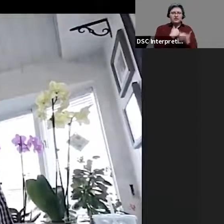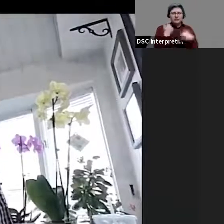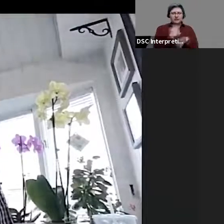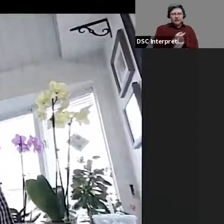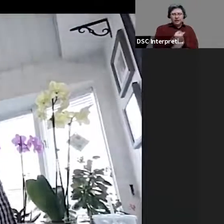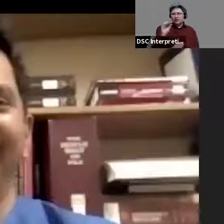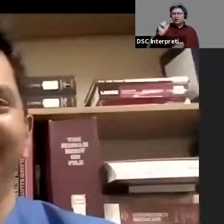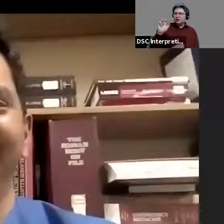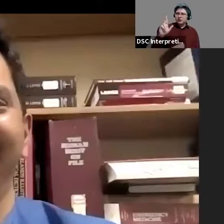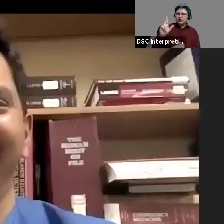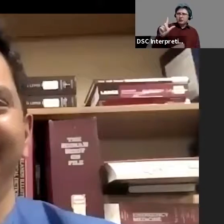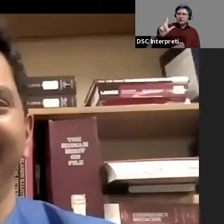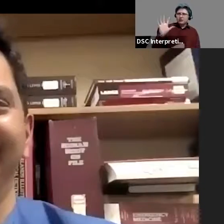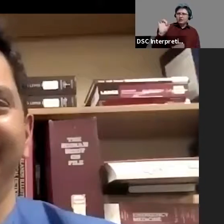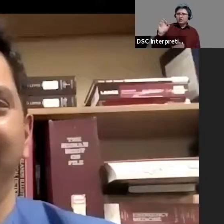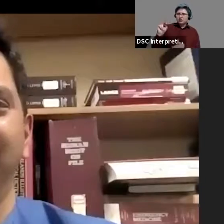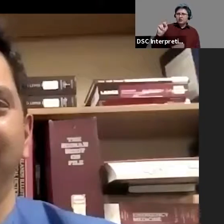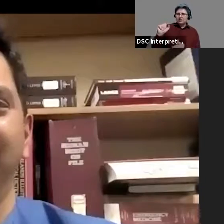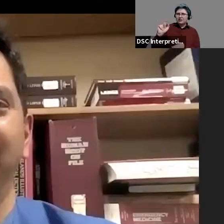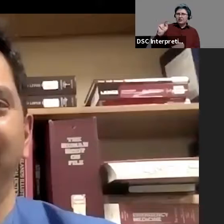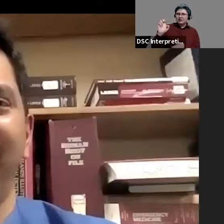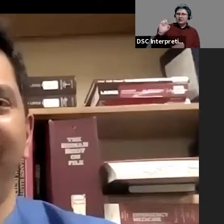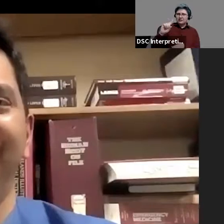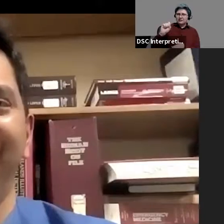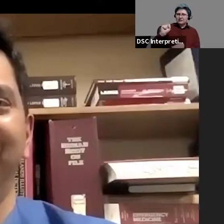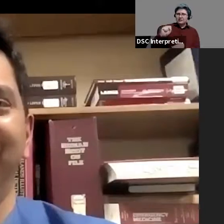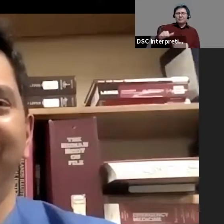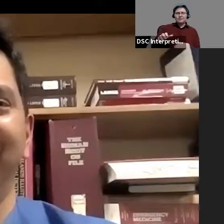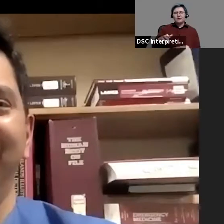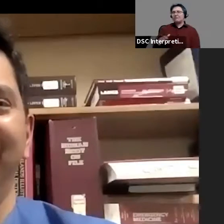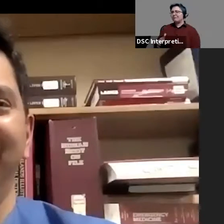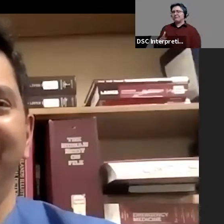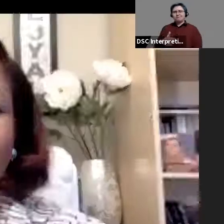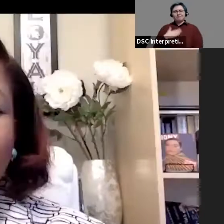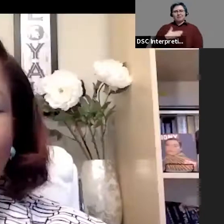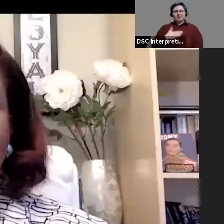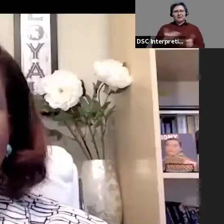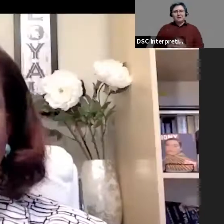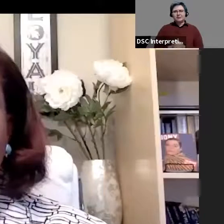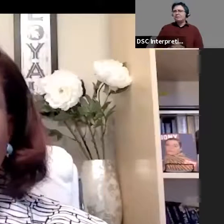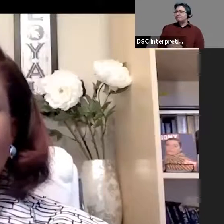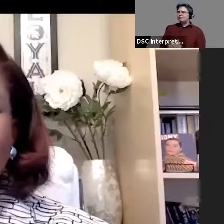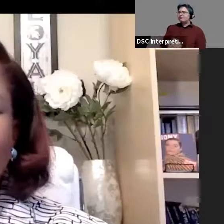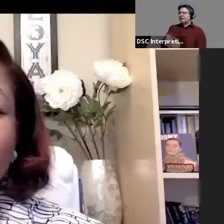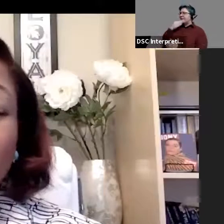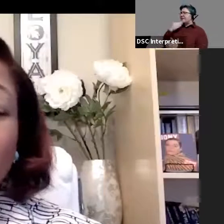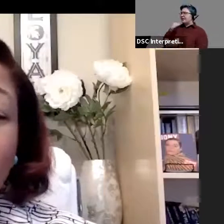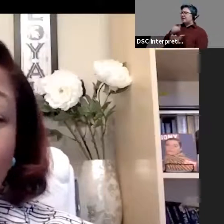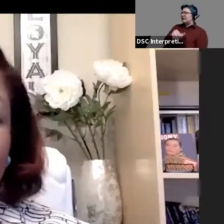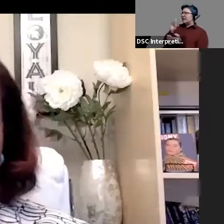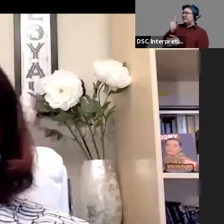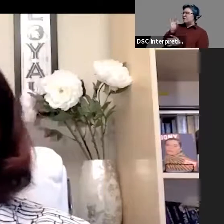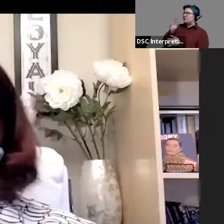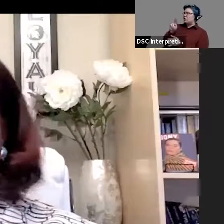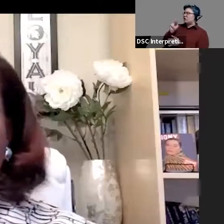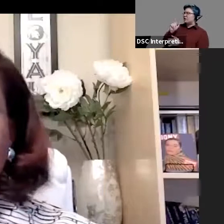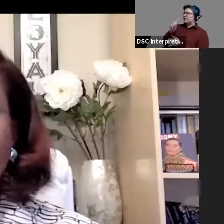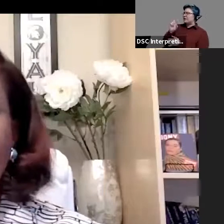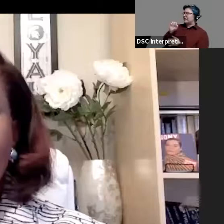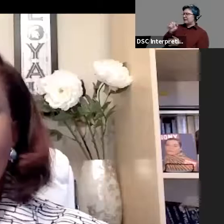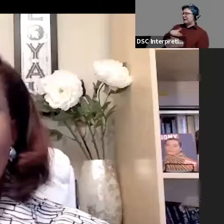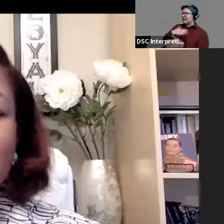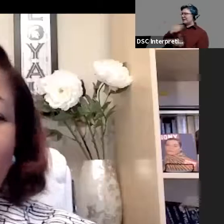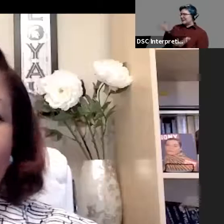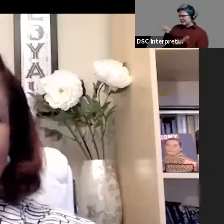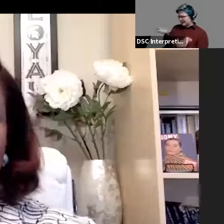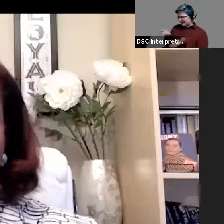Carl Fernandez. Glad to be here. Thank you so much, Dr. Fernandez. We're happy to have you here.